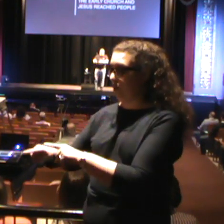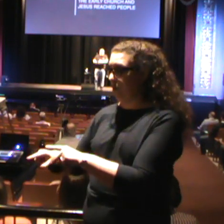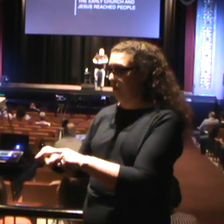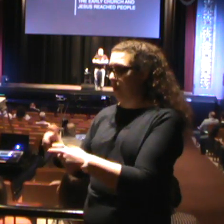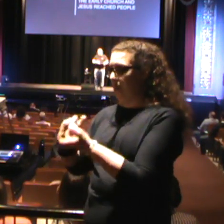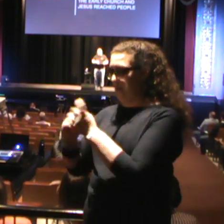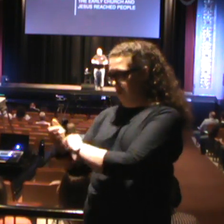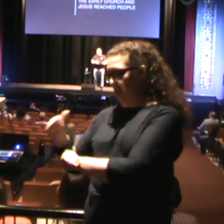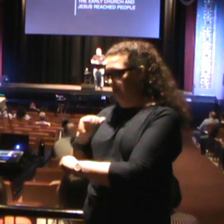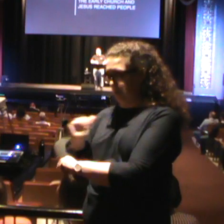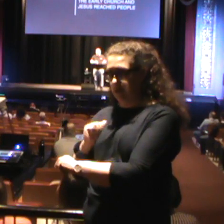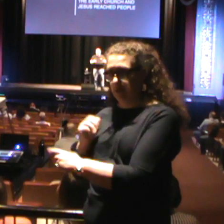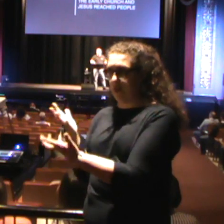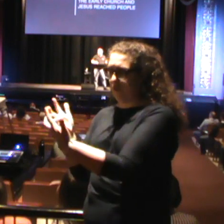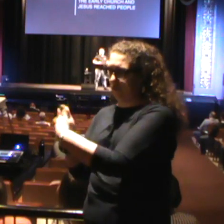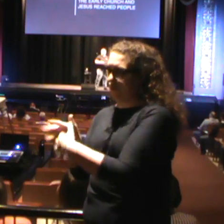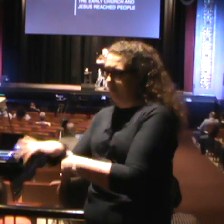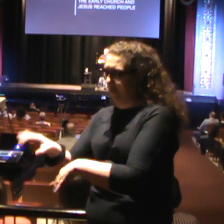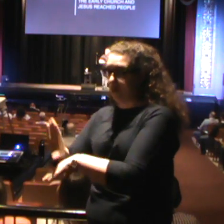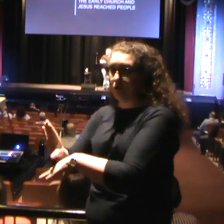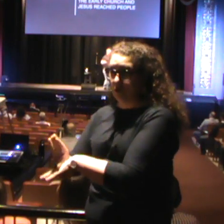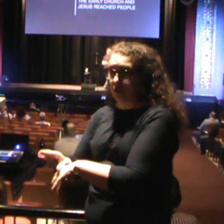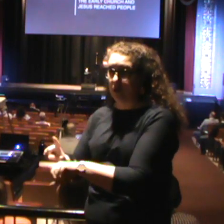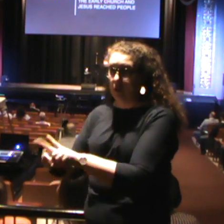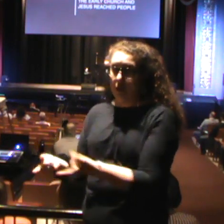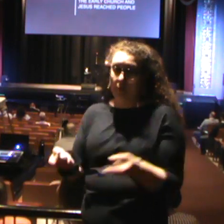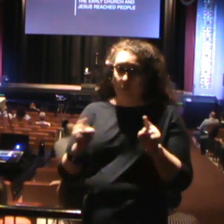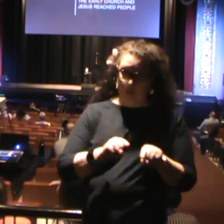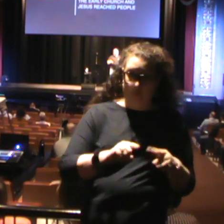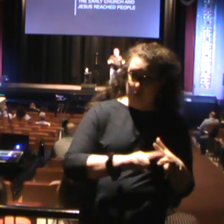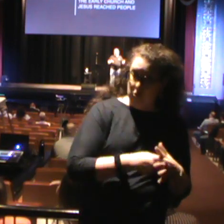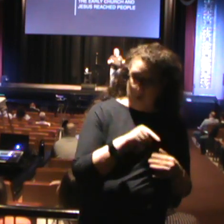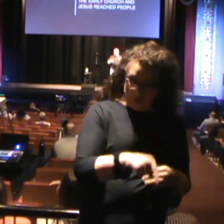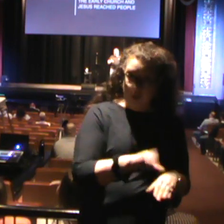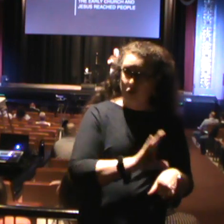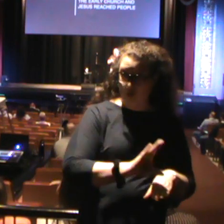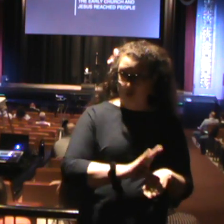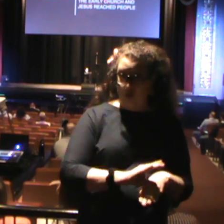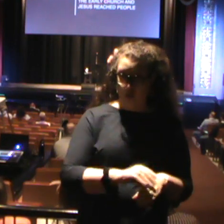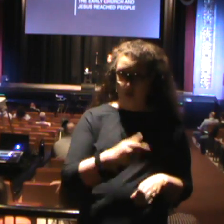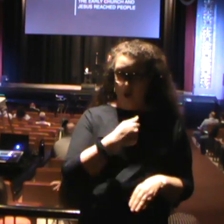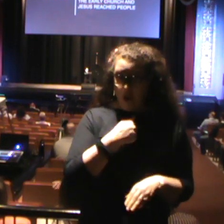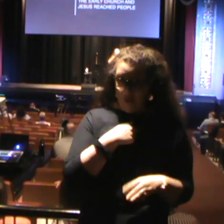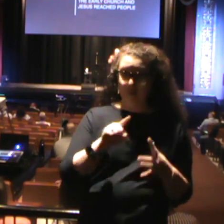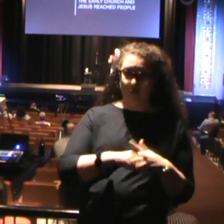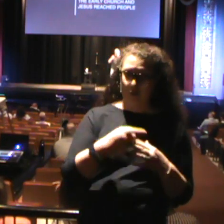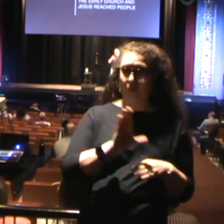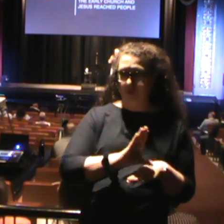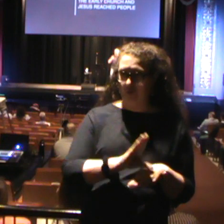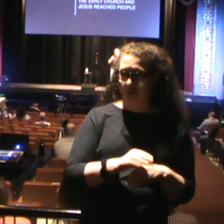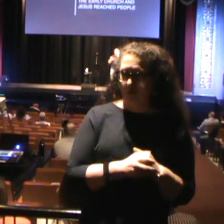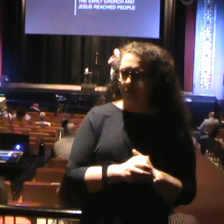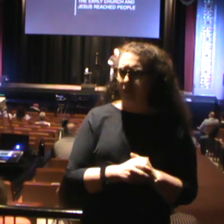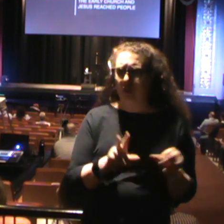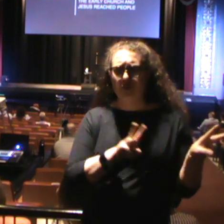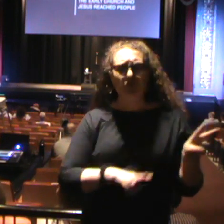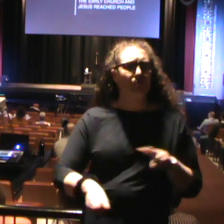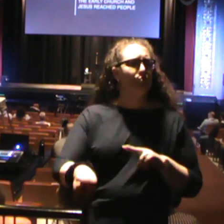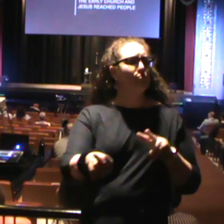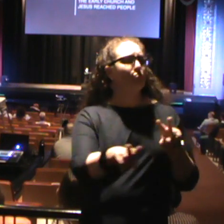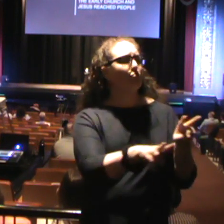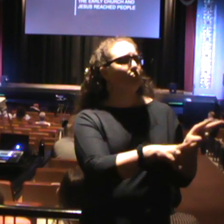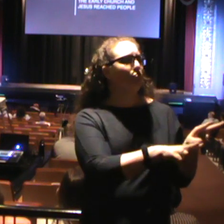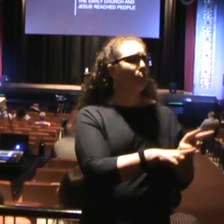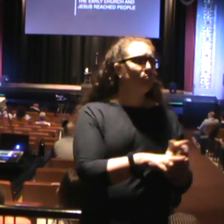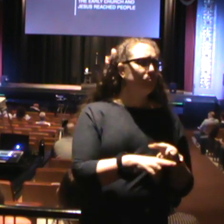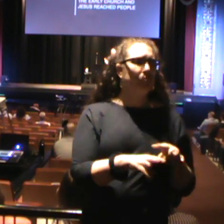so, when we started Beacon Hill, we looked around at what other churches were doing. And some of those things we assimilated into our church.